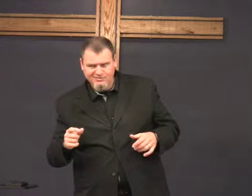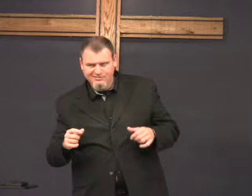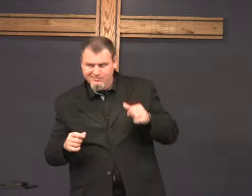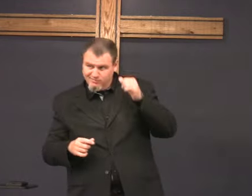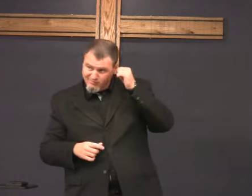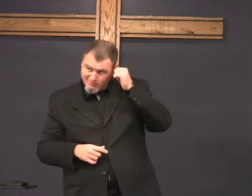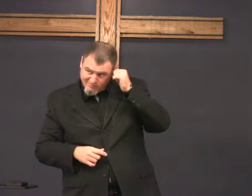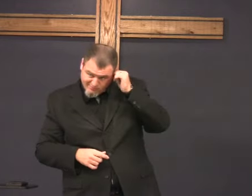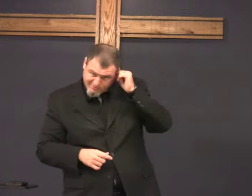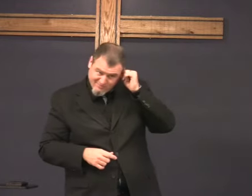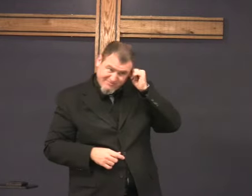will I be in heaven? No.